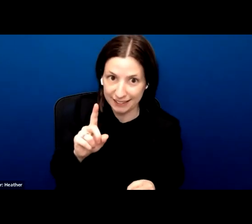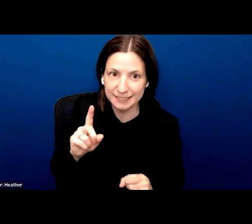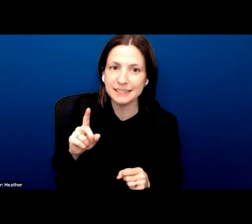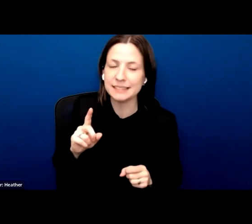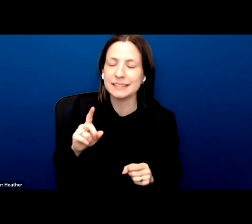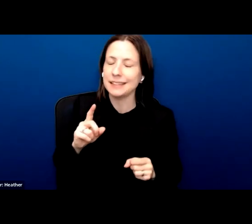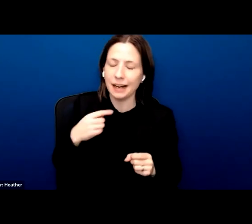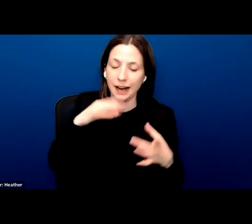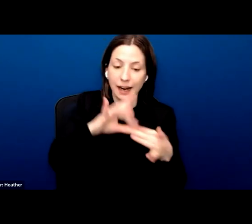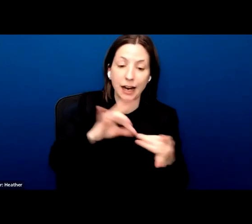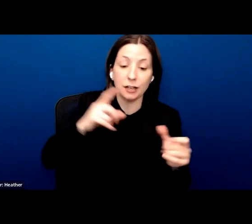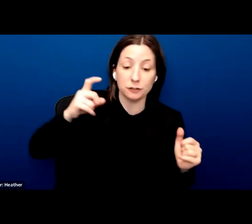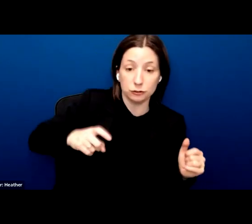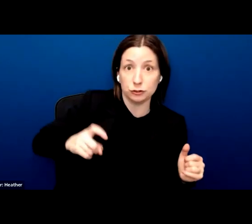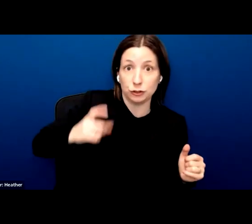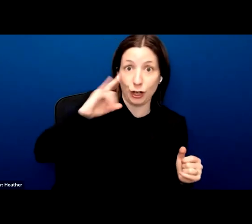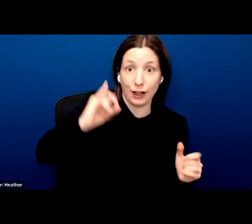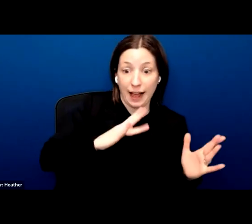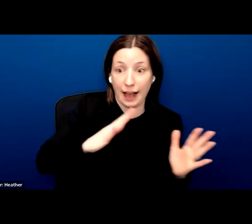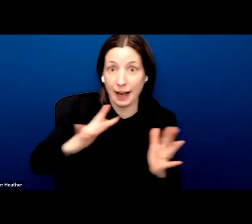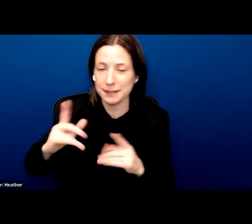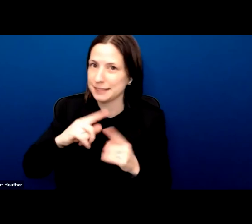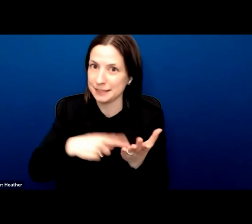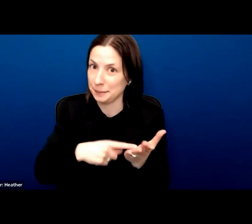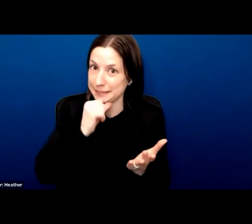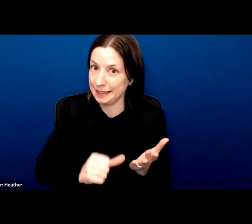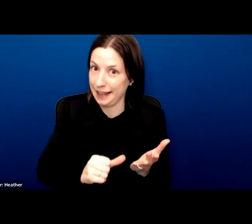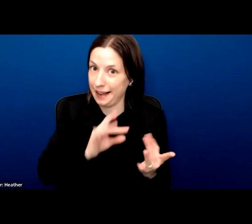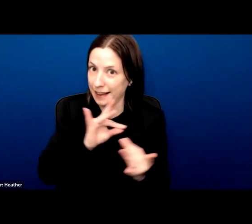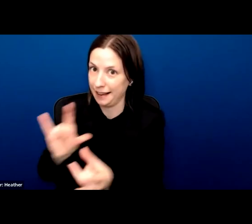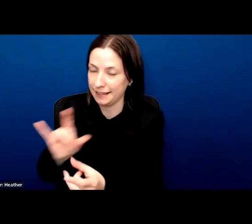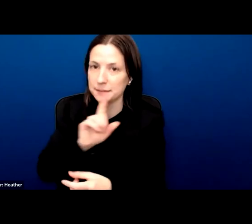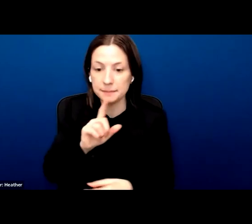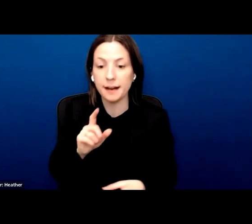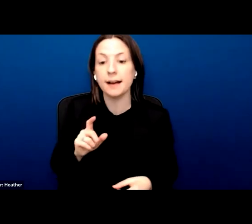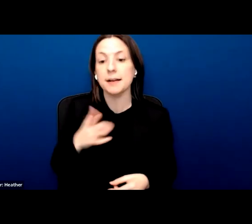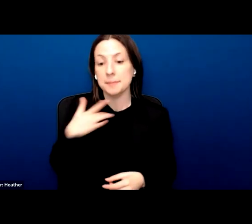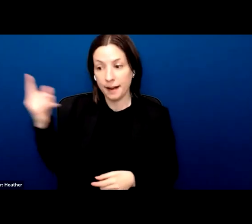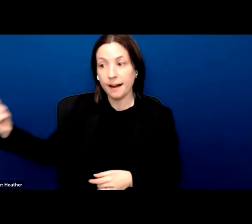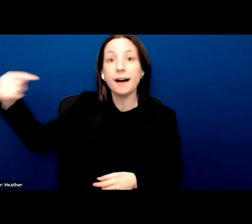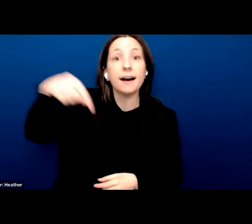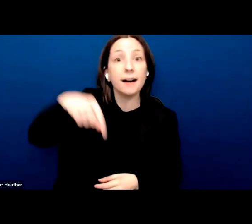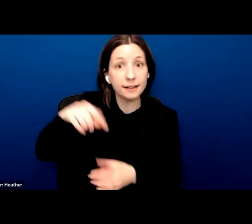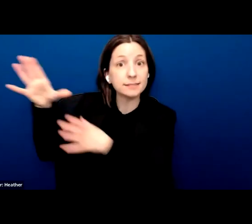generalizations in every conversation like this. Generally, people who are sponsored by a faith community do